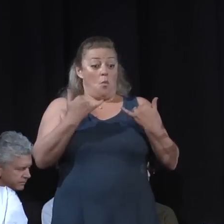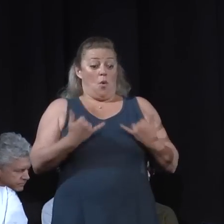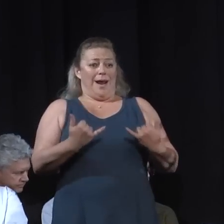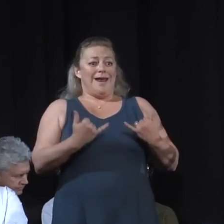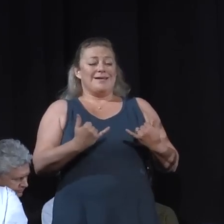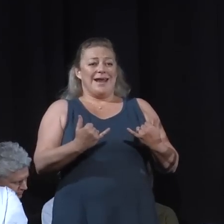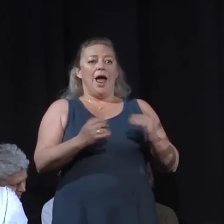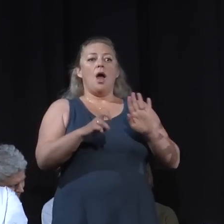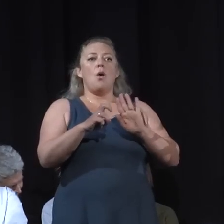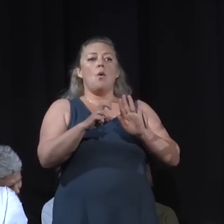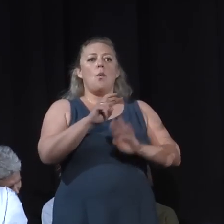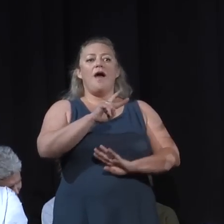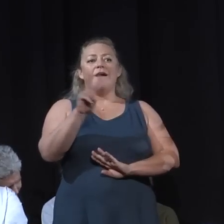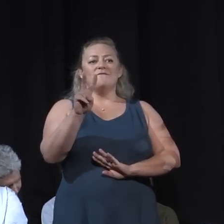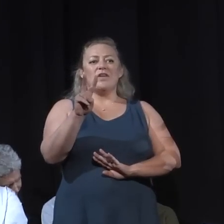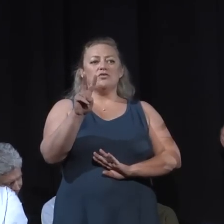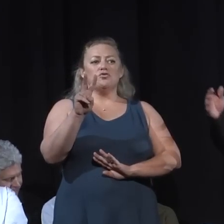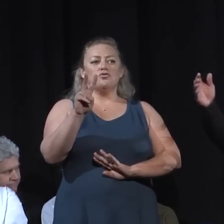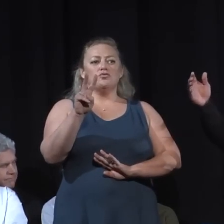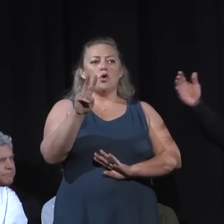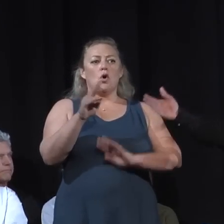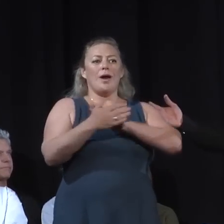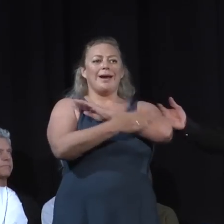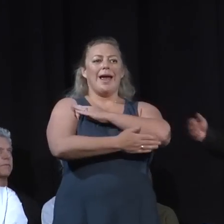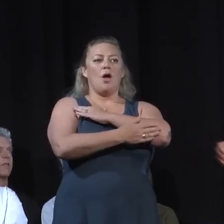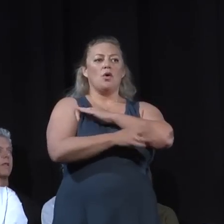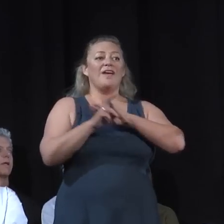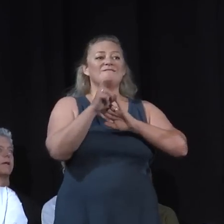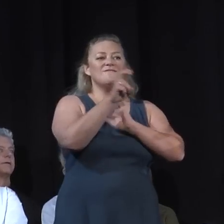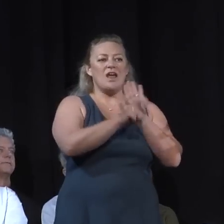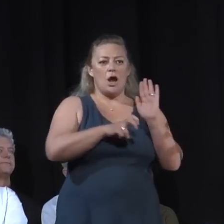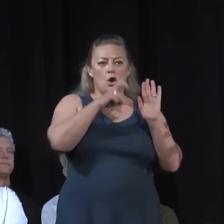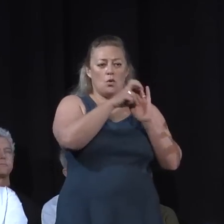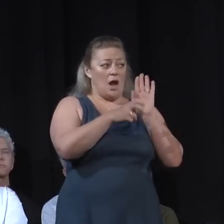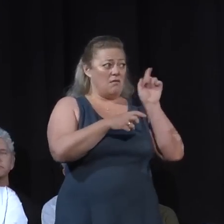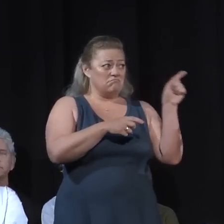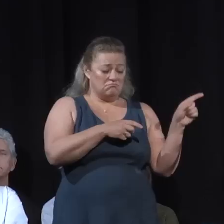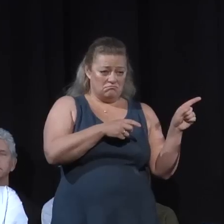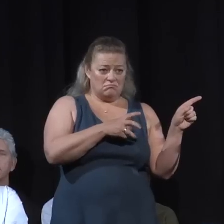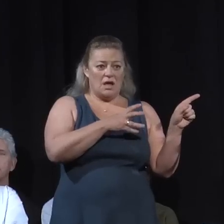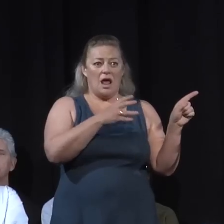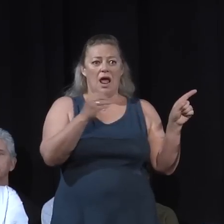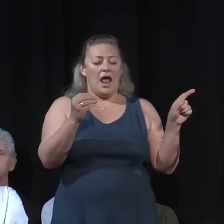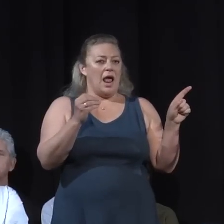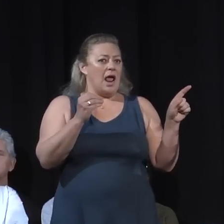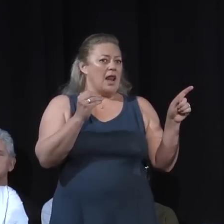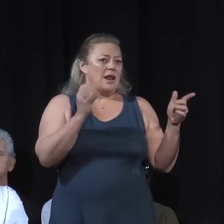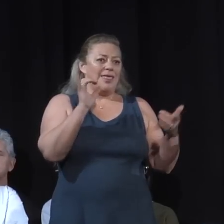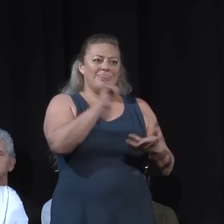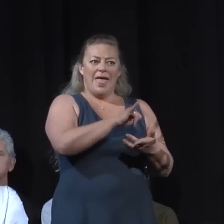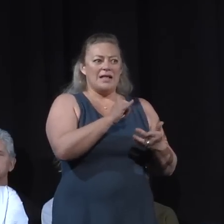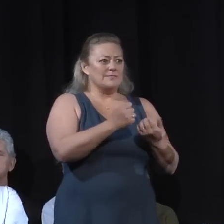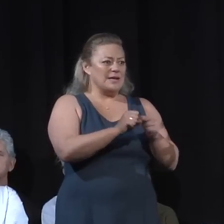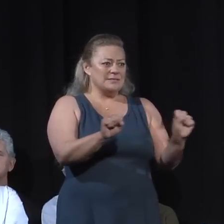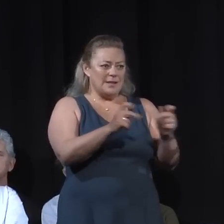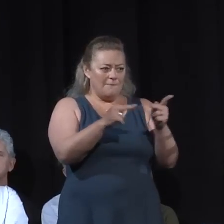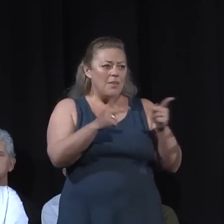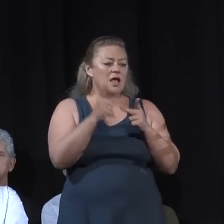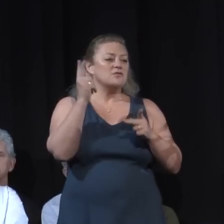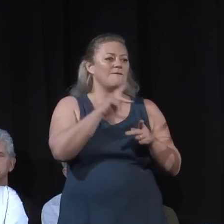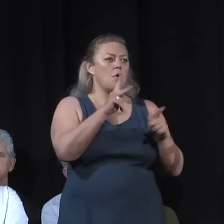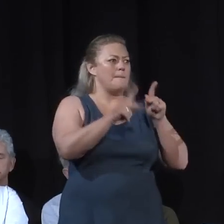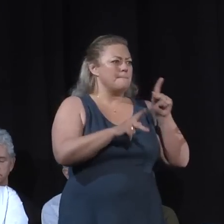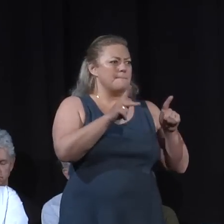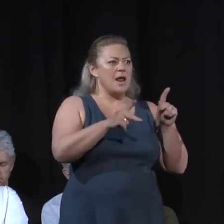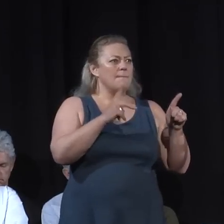and they're managing this incident from the Fillmore area up to the Carpinteria area all the way up going into Santa Barbara. They'll give